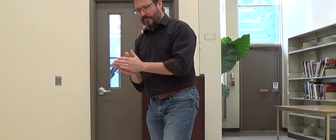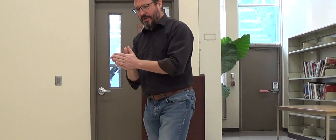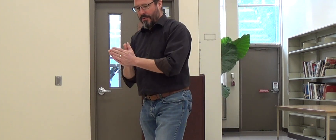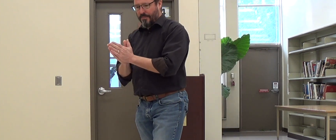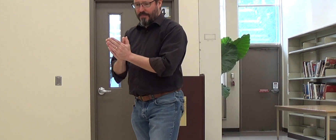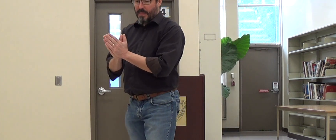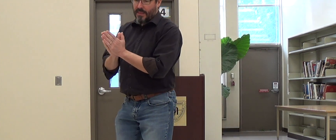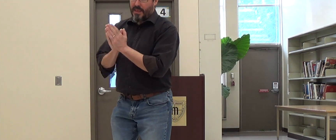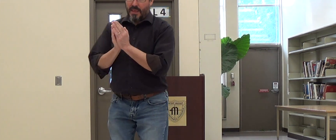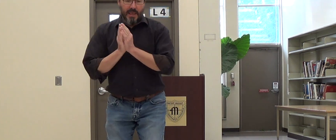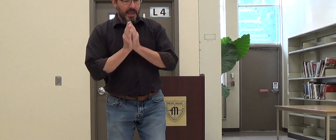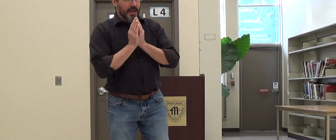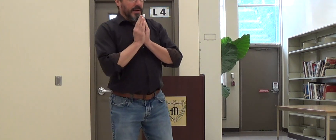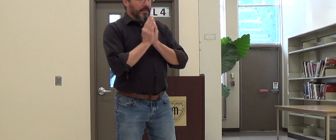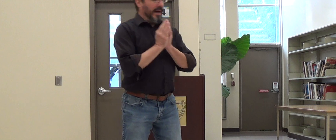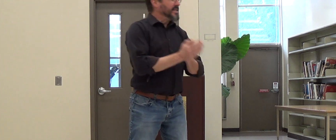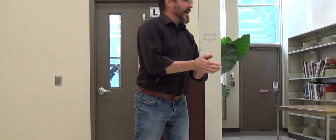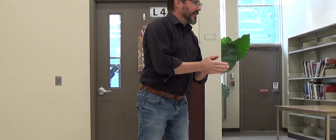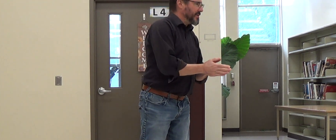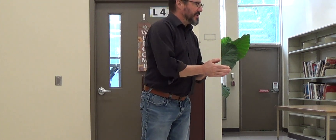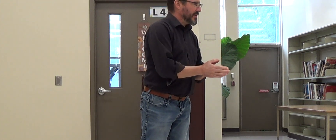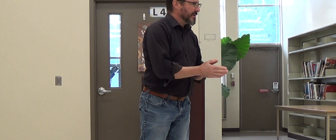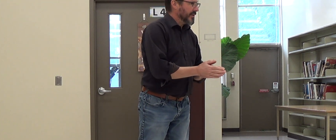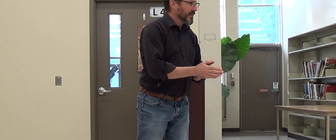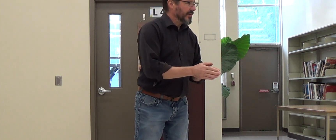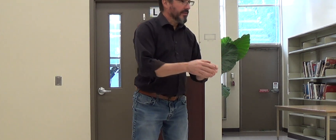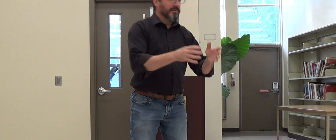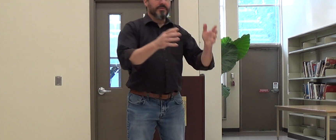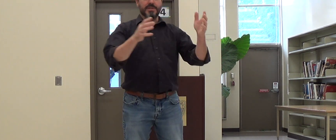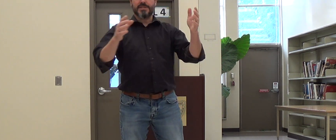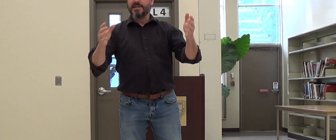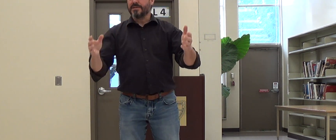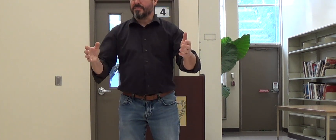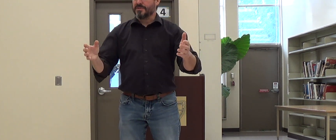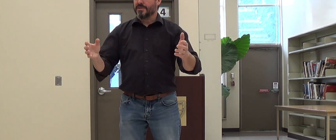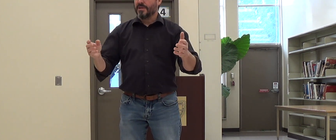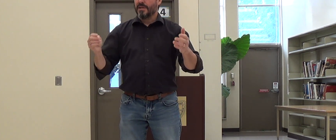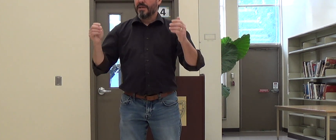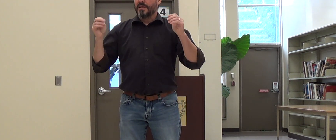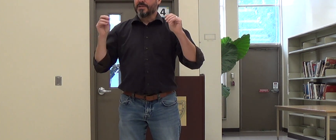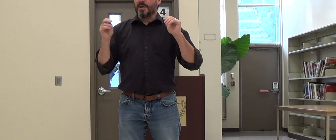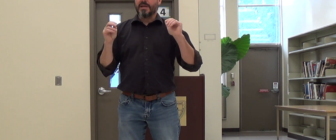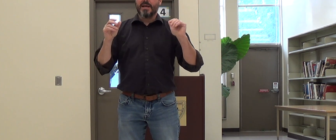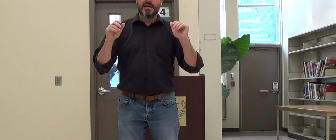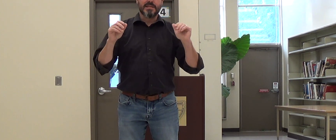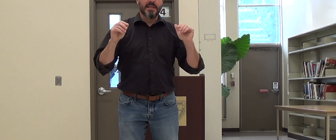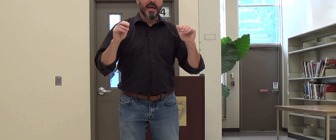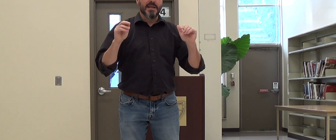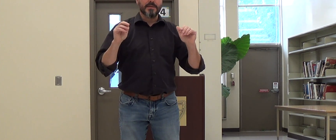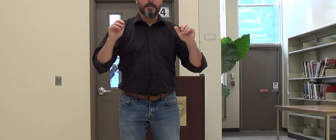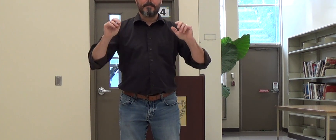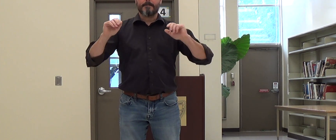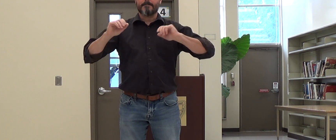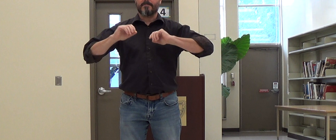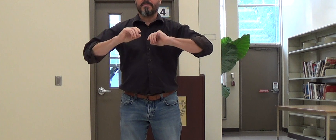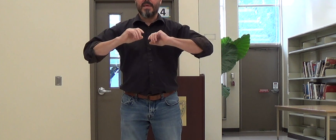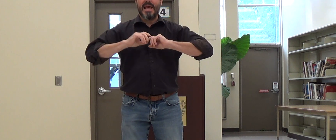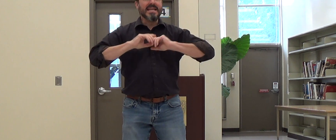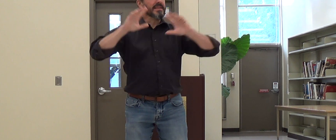of know. My challenge for incentives is recognizing that anything